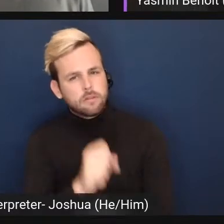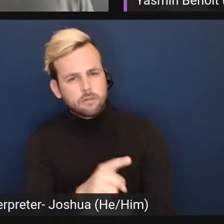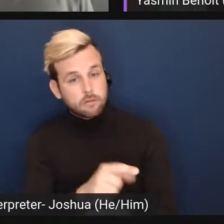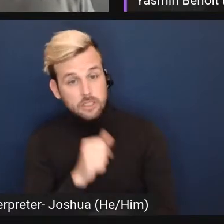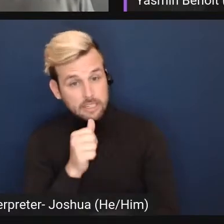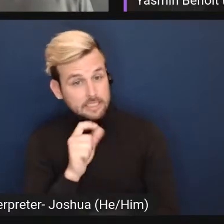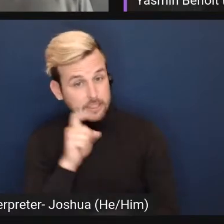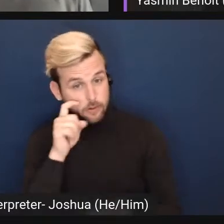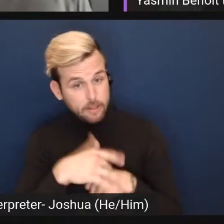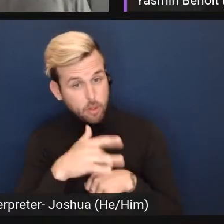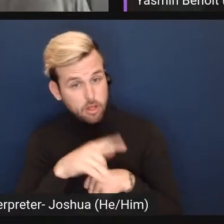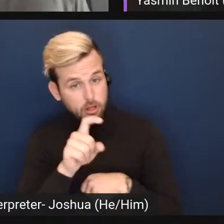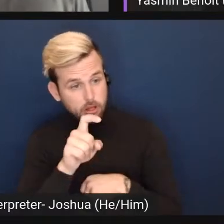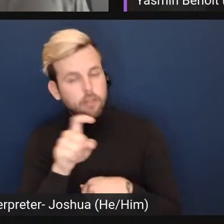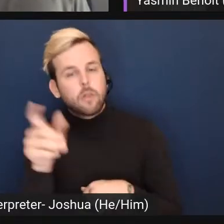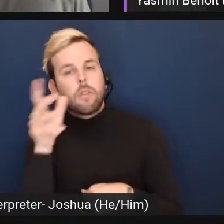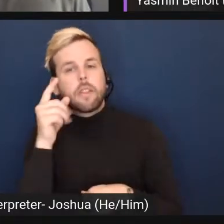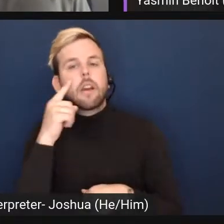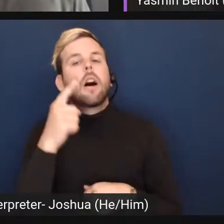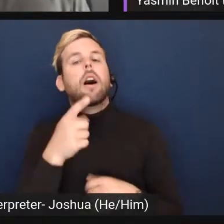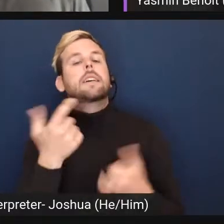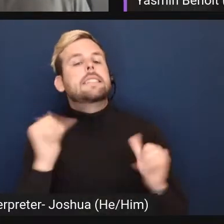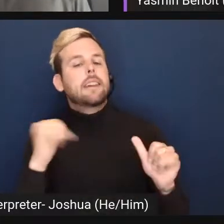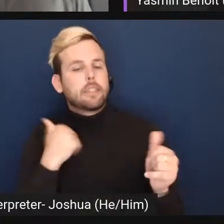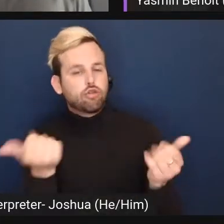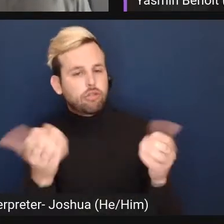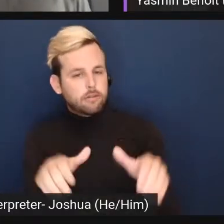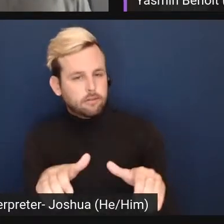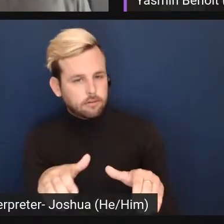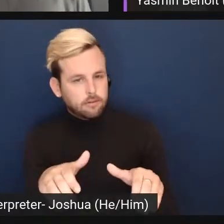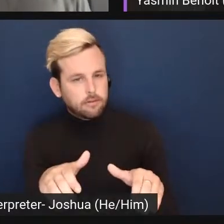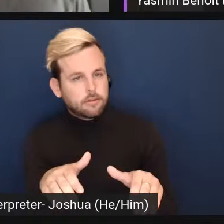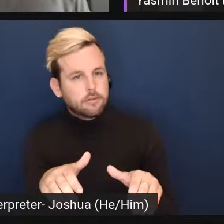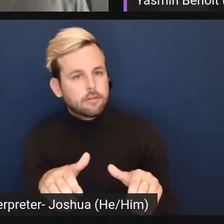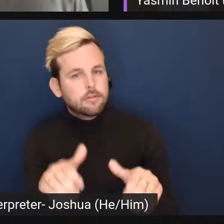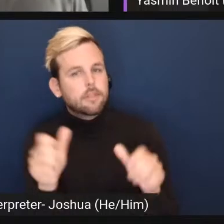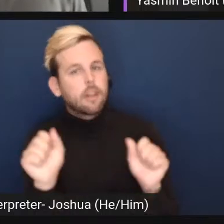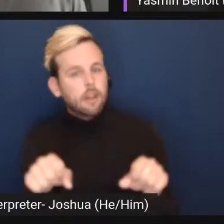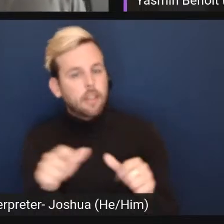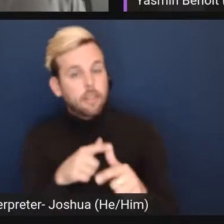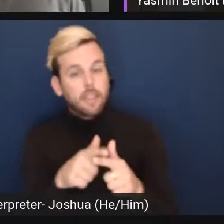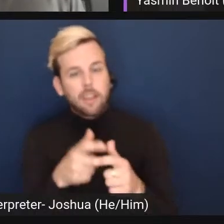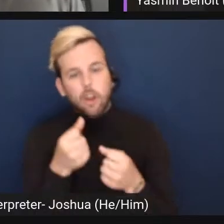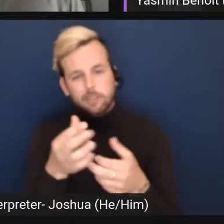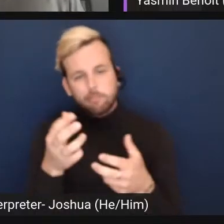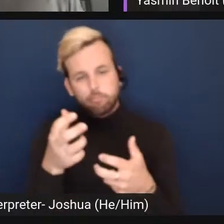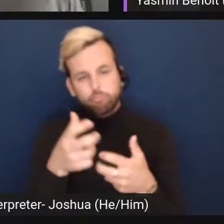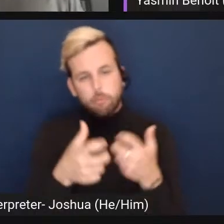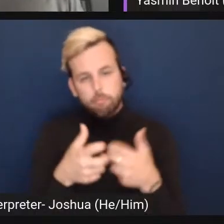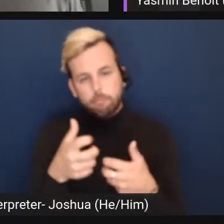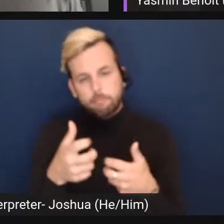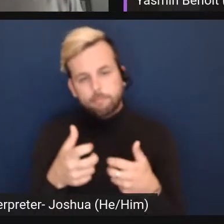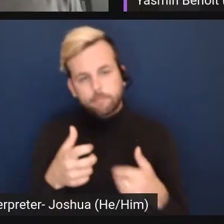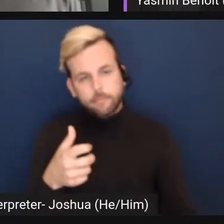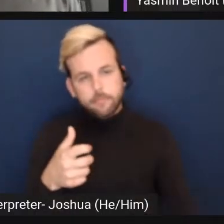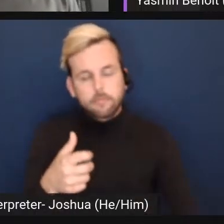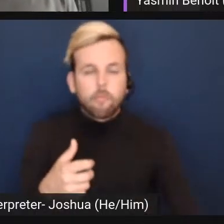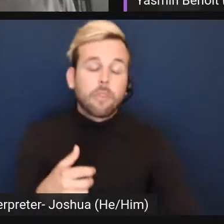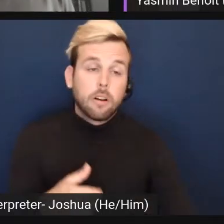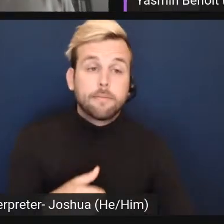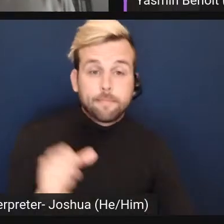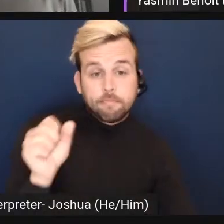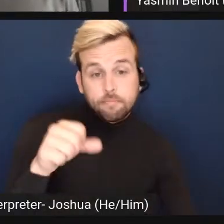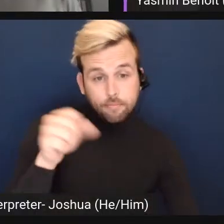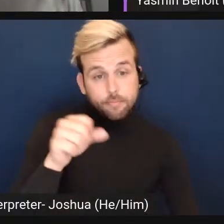unavailable to me. They'll take that as there is still a chance, and that could then be a problem. Yeah, and I